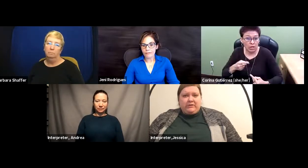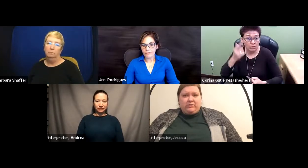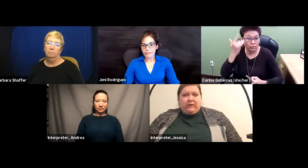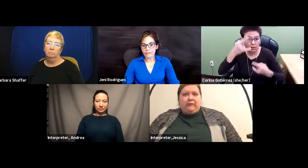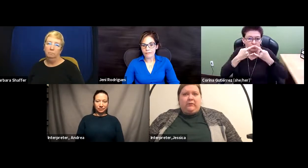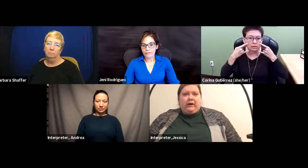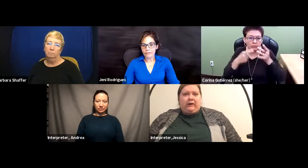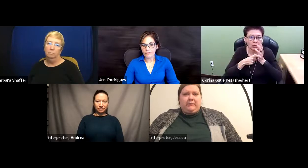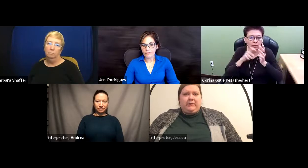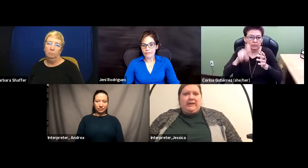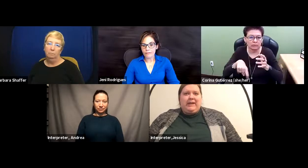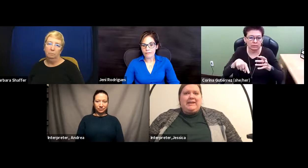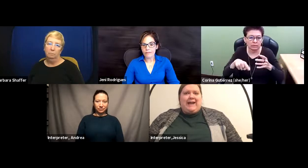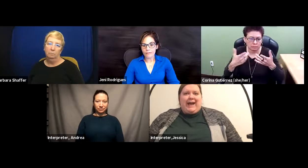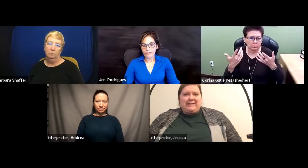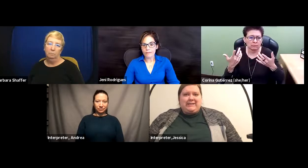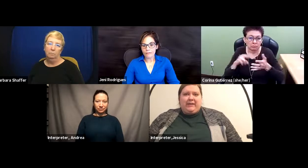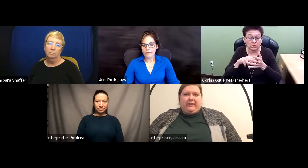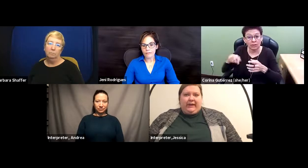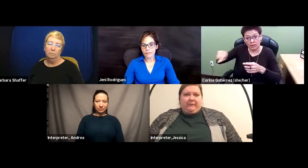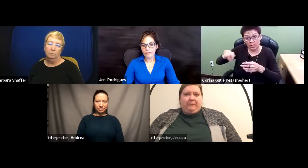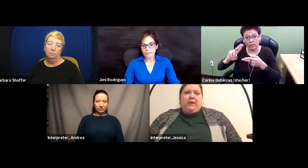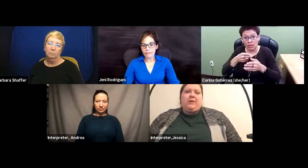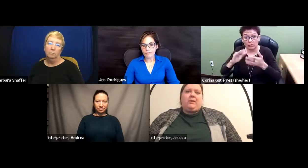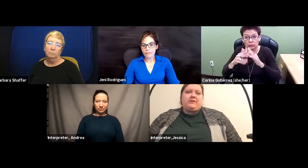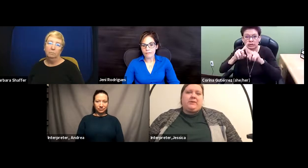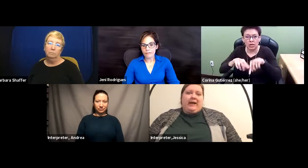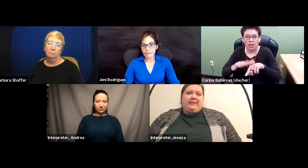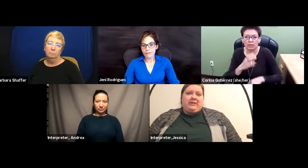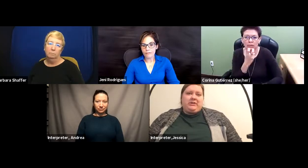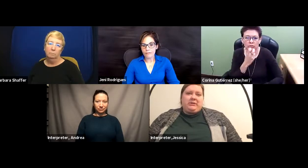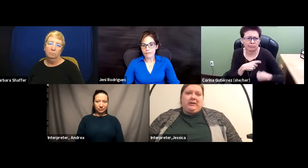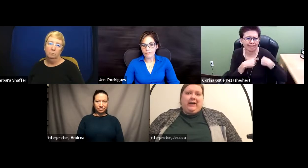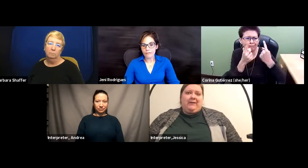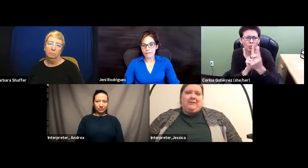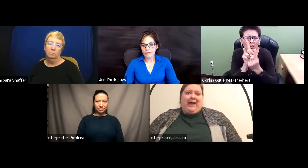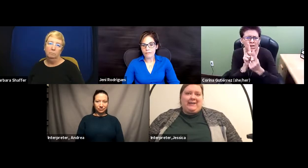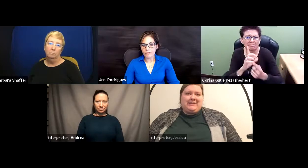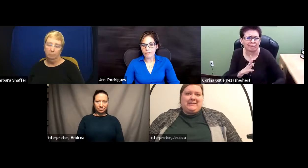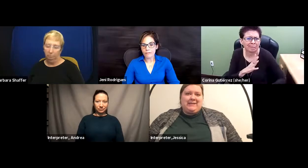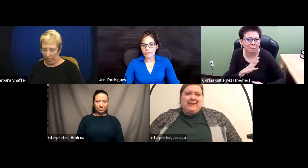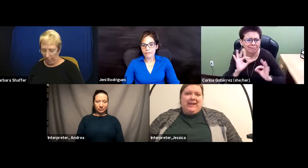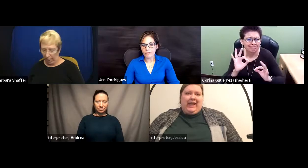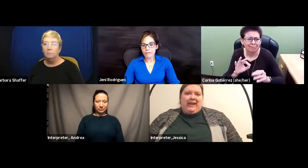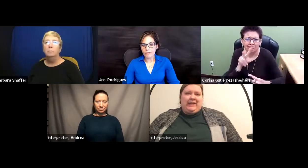struggle for our community to access healthcare. We also had the issue of masks and